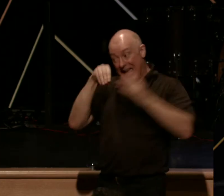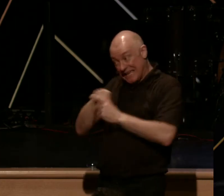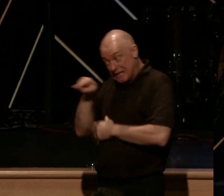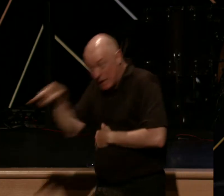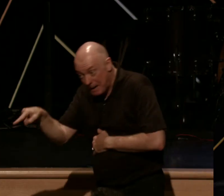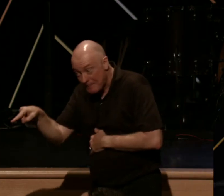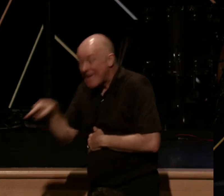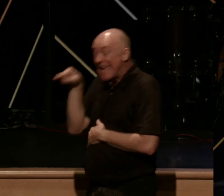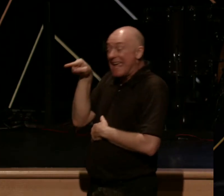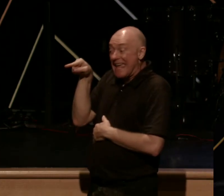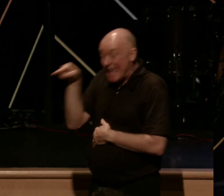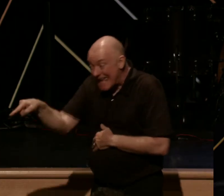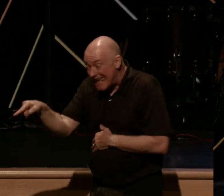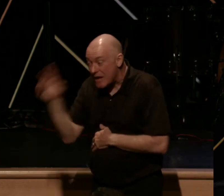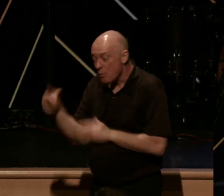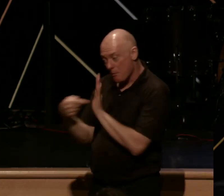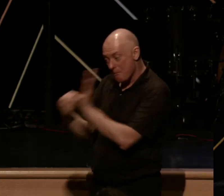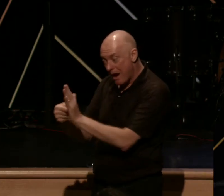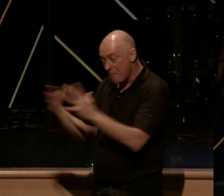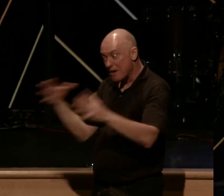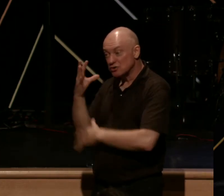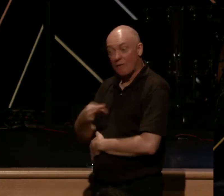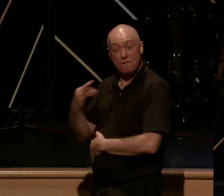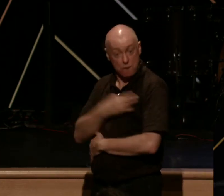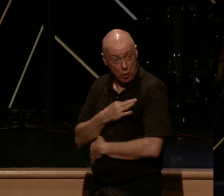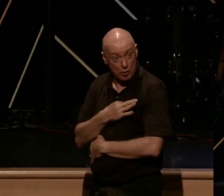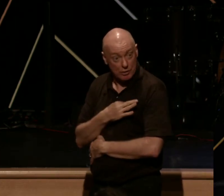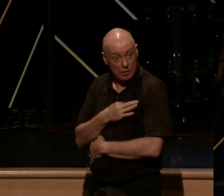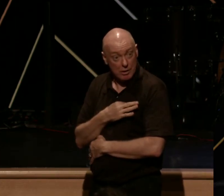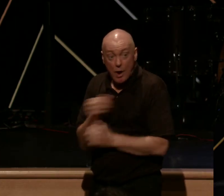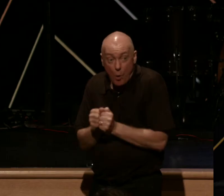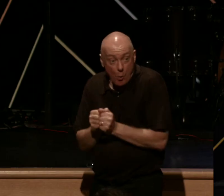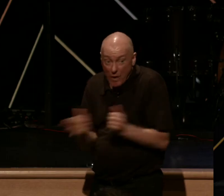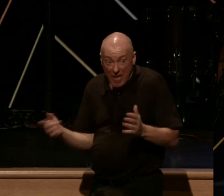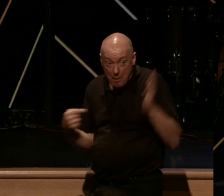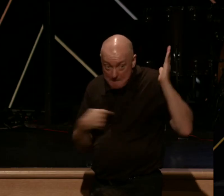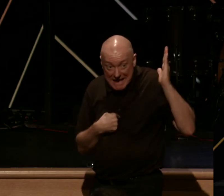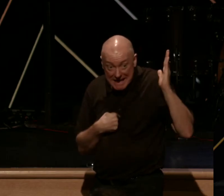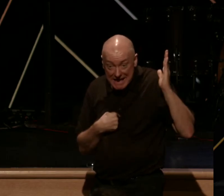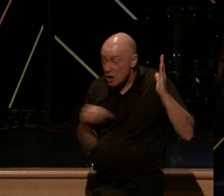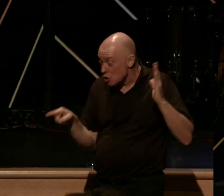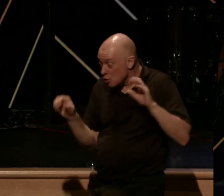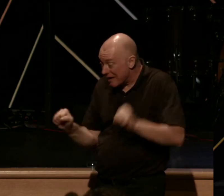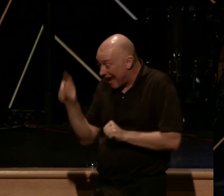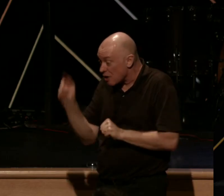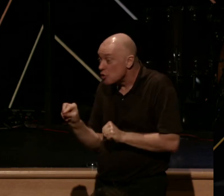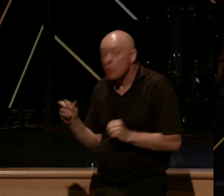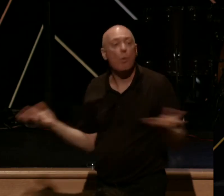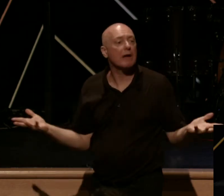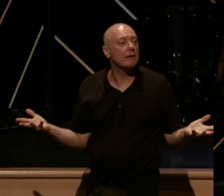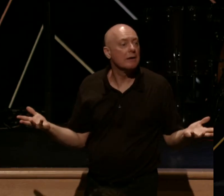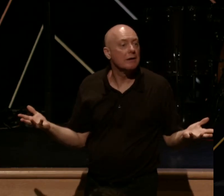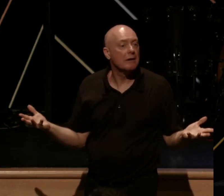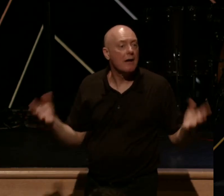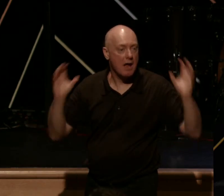he it is that bears much fruit. For apart from me you can do, what does it say? Nothing.